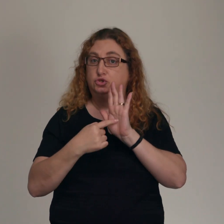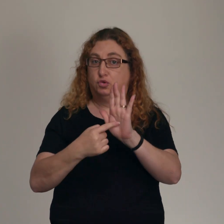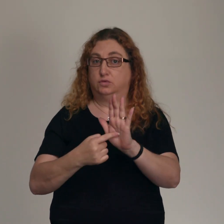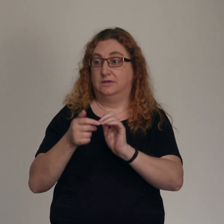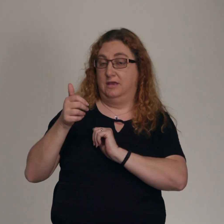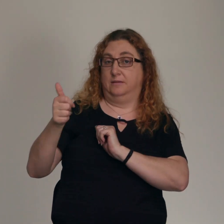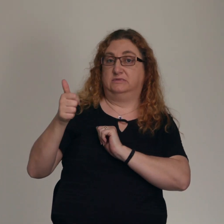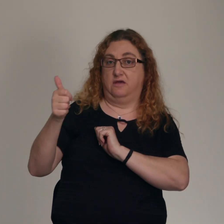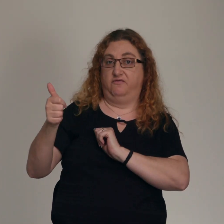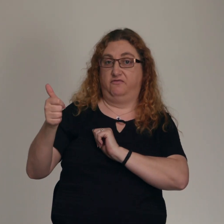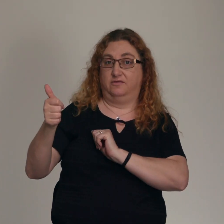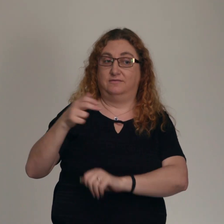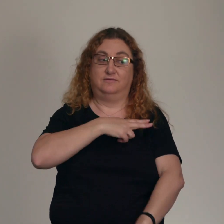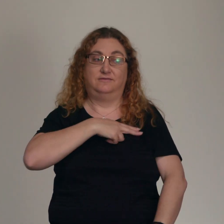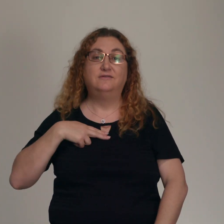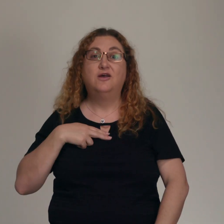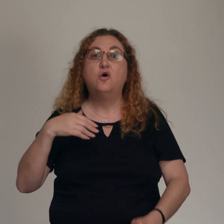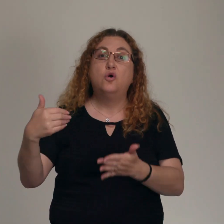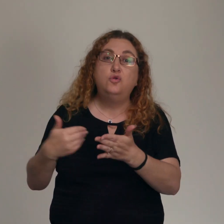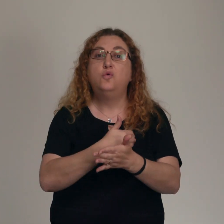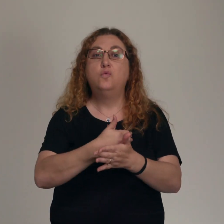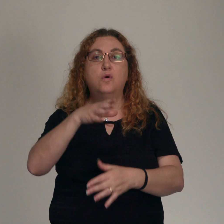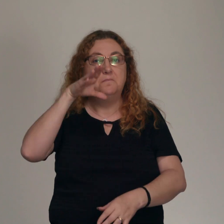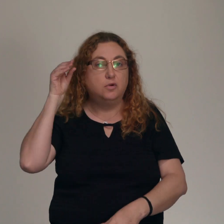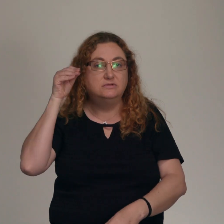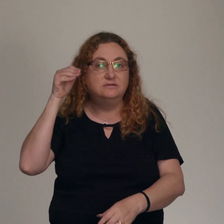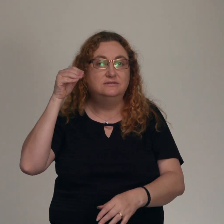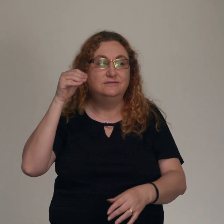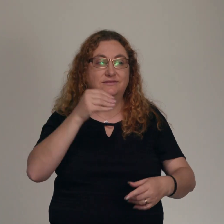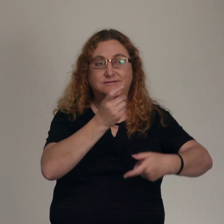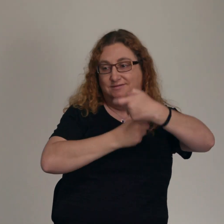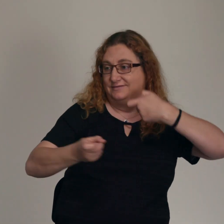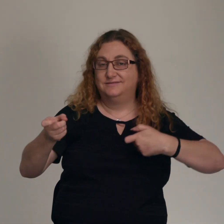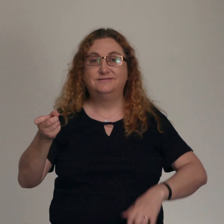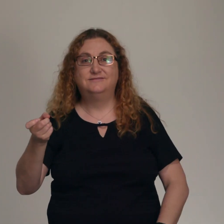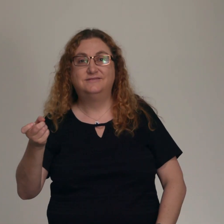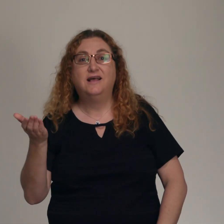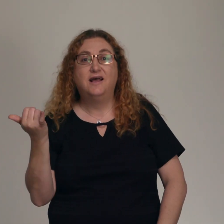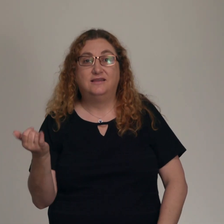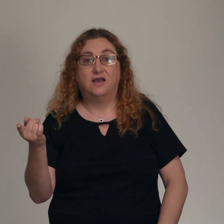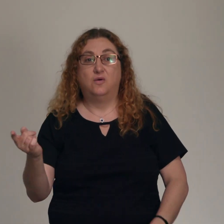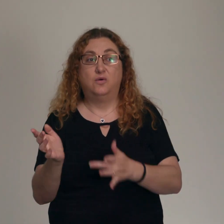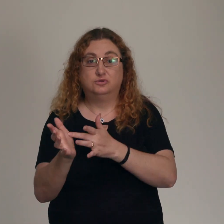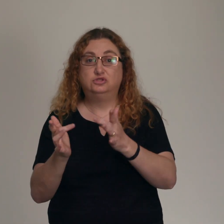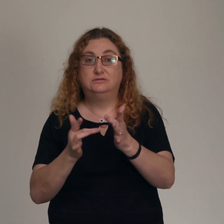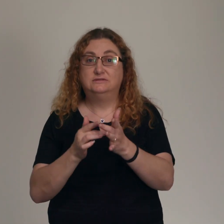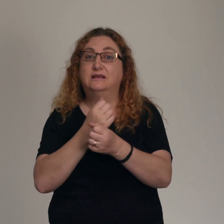who's actually going to provide for God's people, the teaching of what it means to live as God's people. Now that they've been saved by grace through